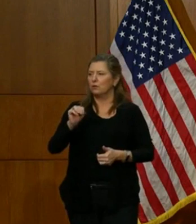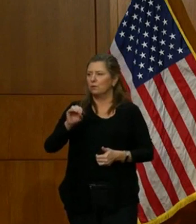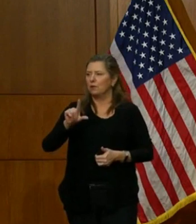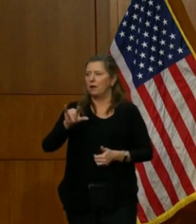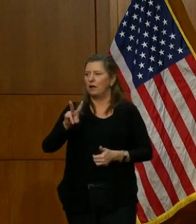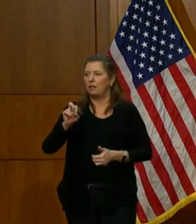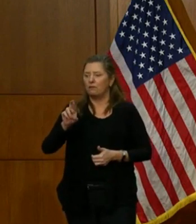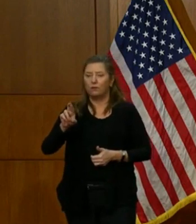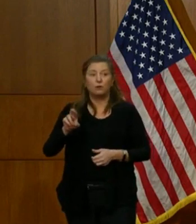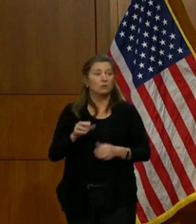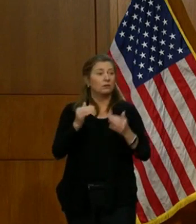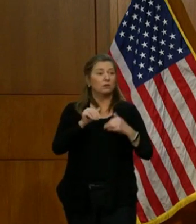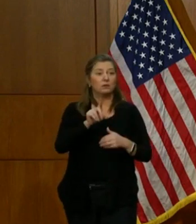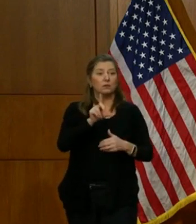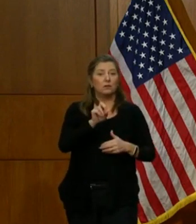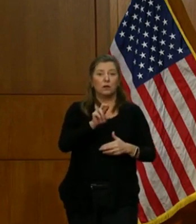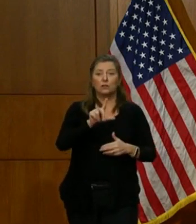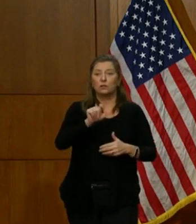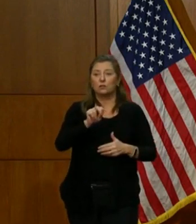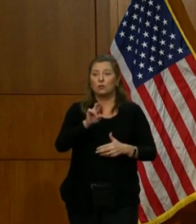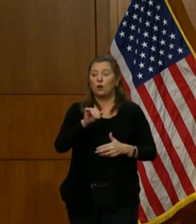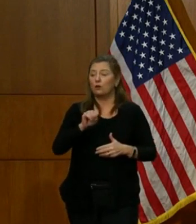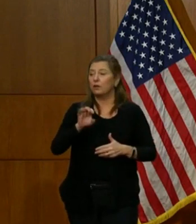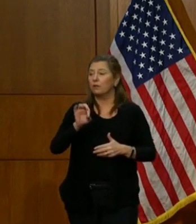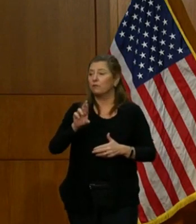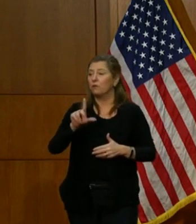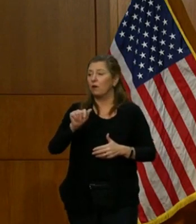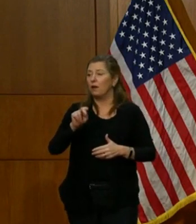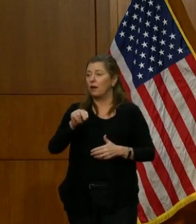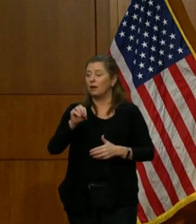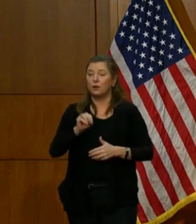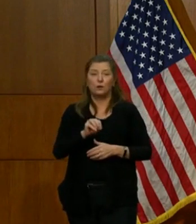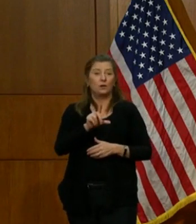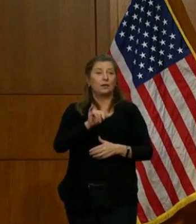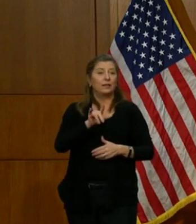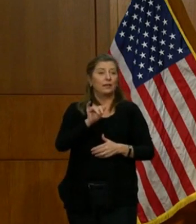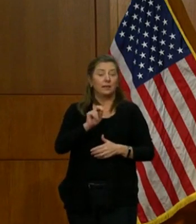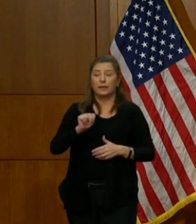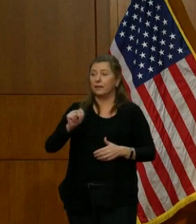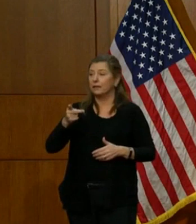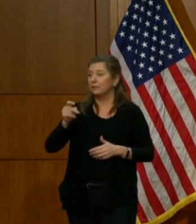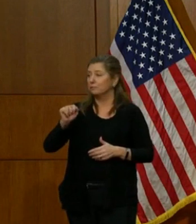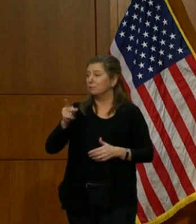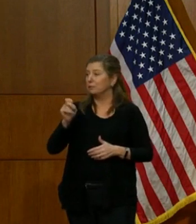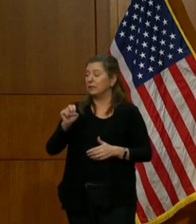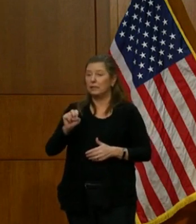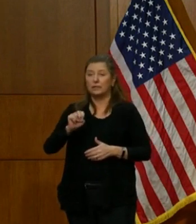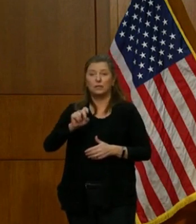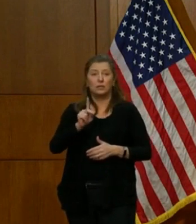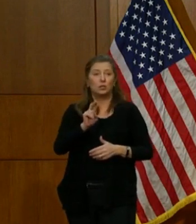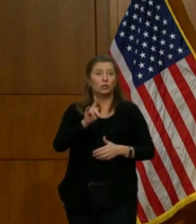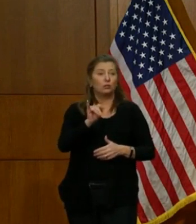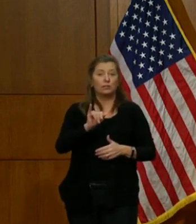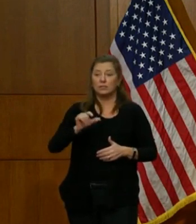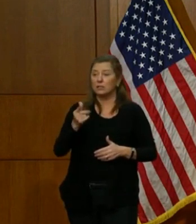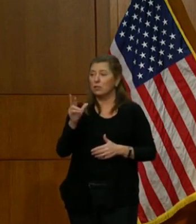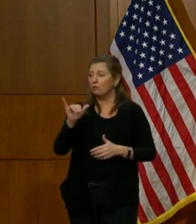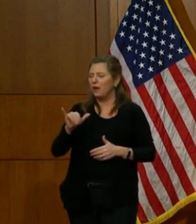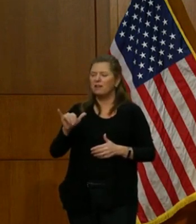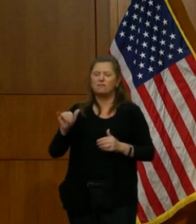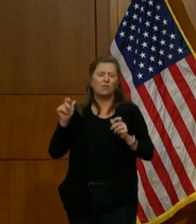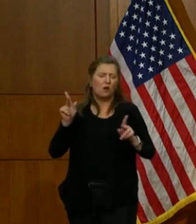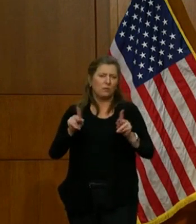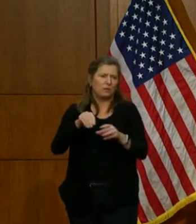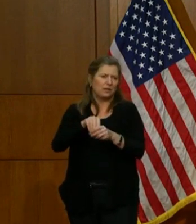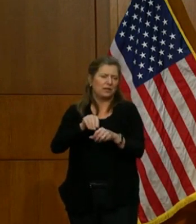Dr. Lori Fulano, Dr. Lillian Peek, Christy Gray, and everyone at the Virginia Department of